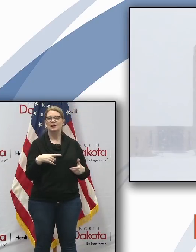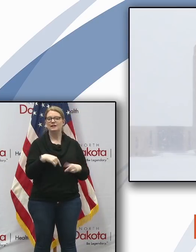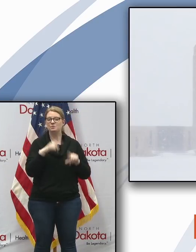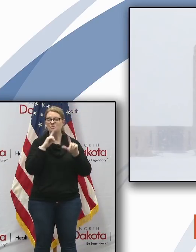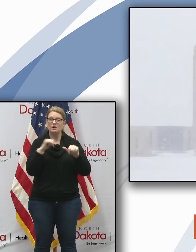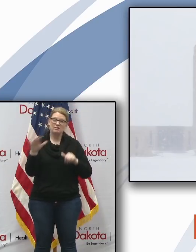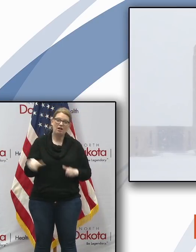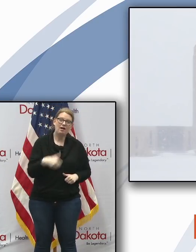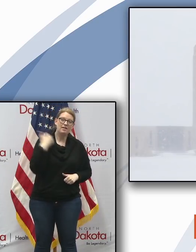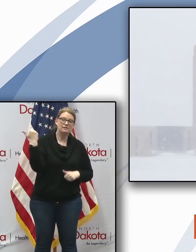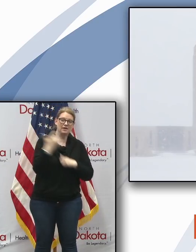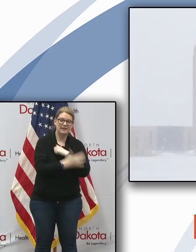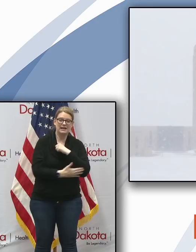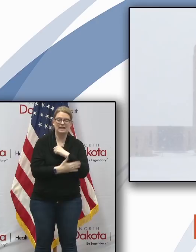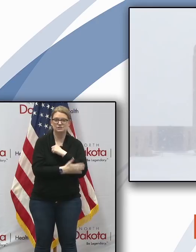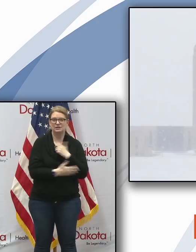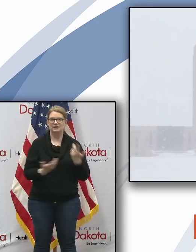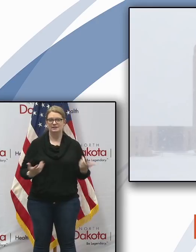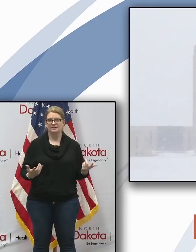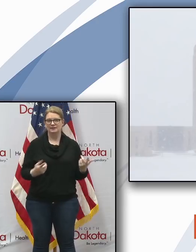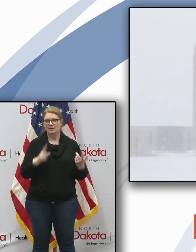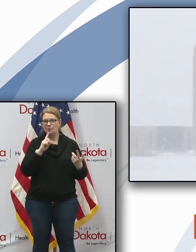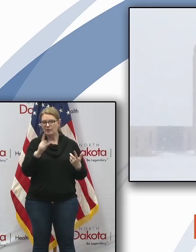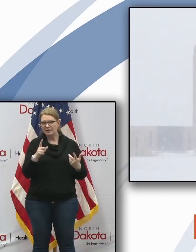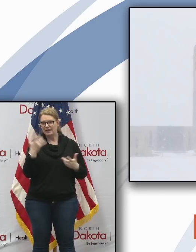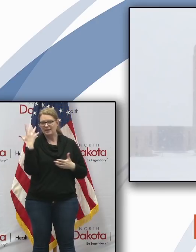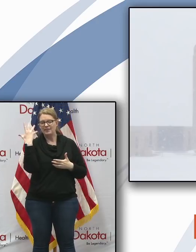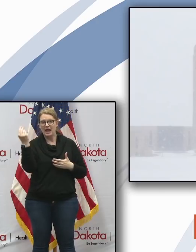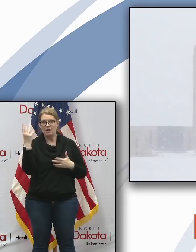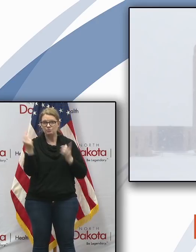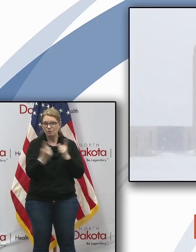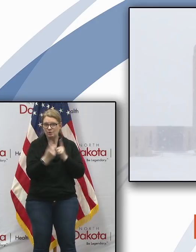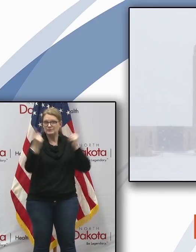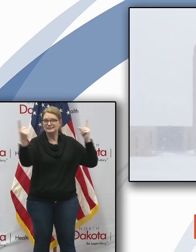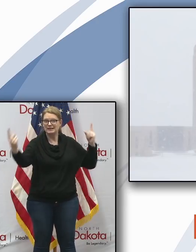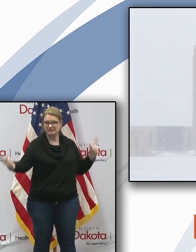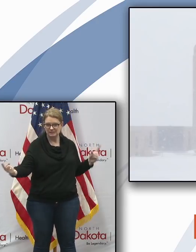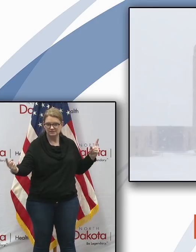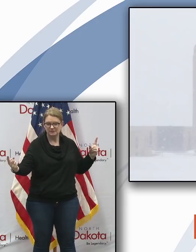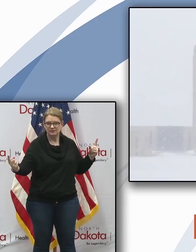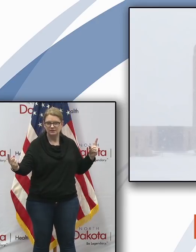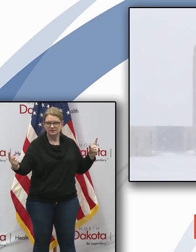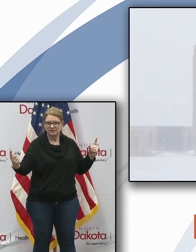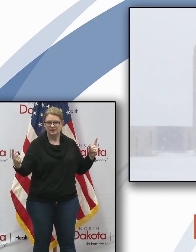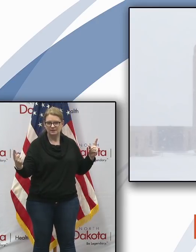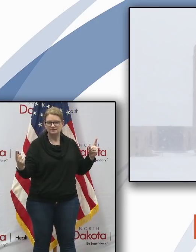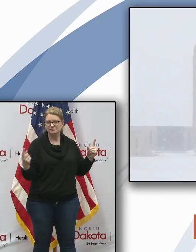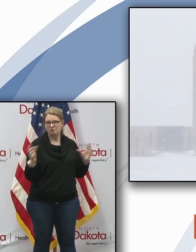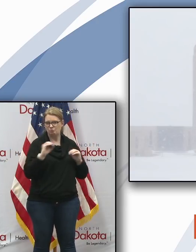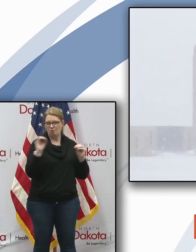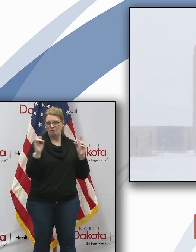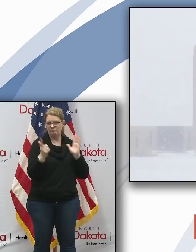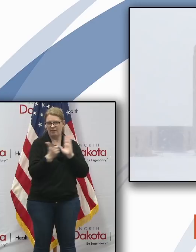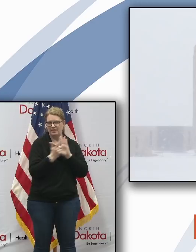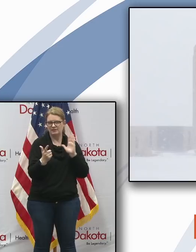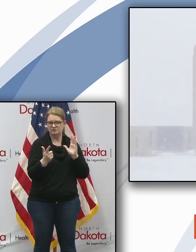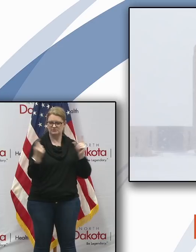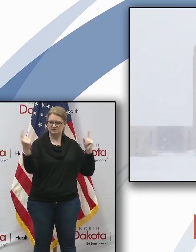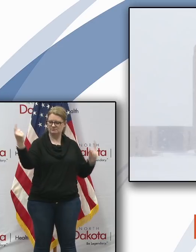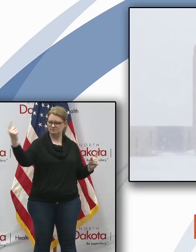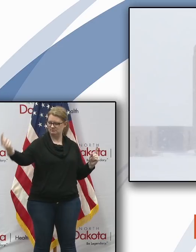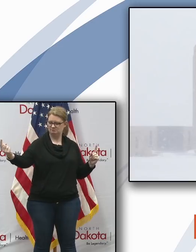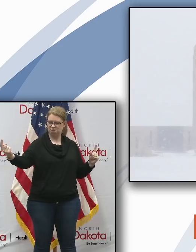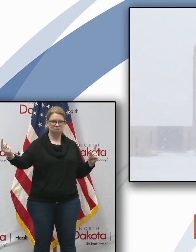others around the country that we've done a great job at least on the outdoor social distancing we've seen no violations of more than two people within six feet